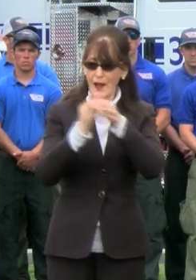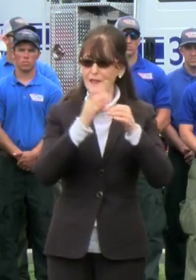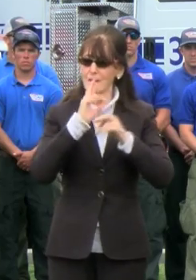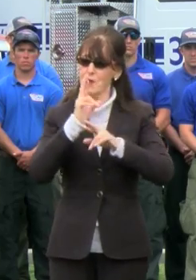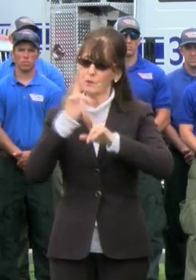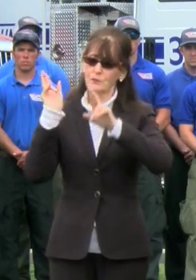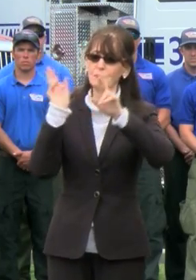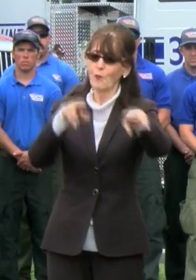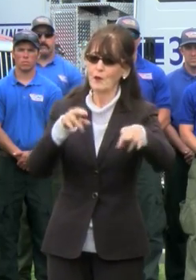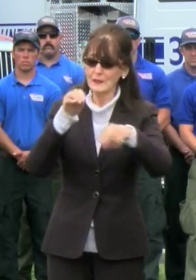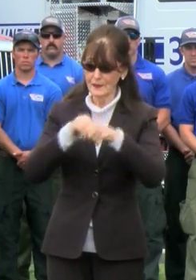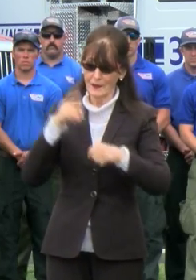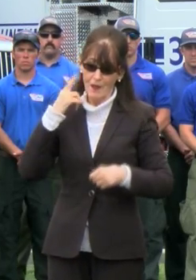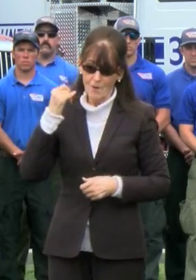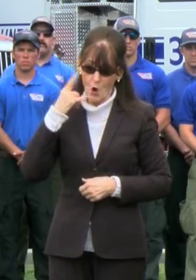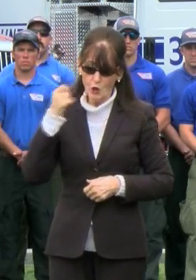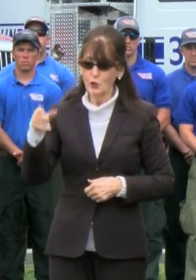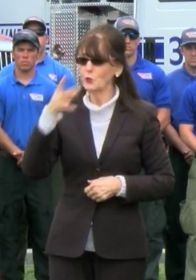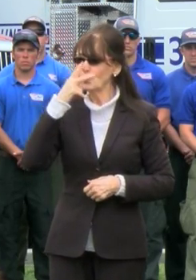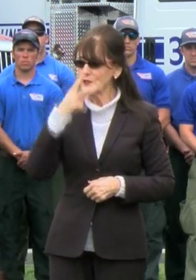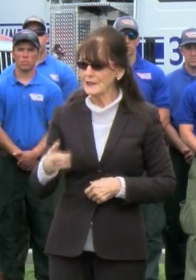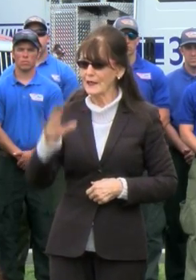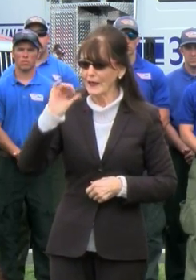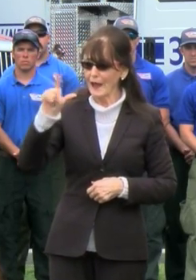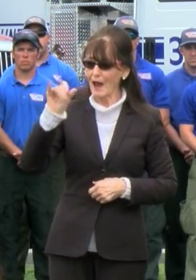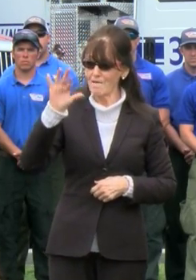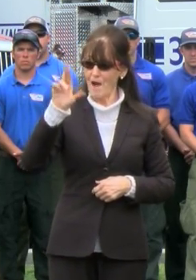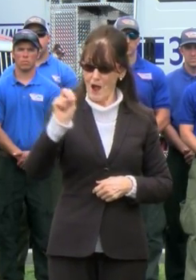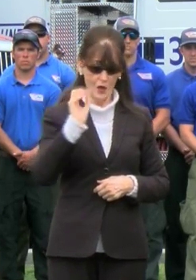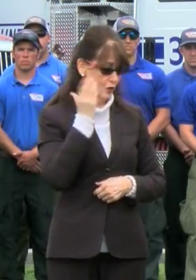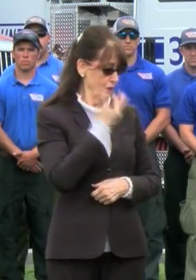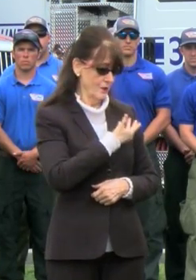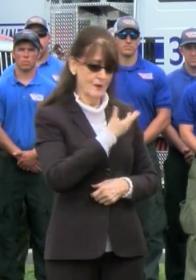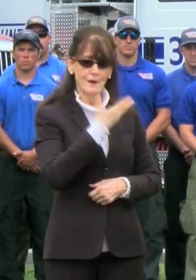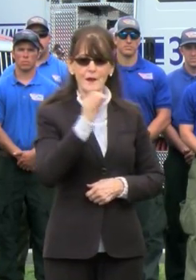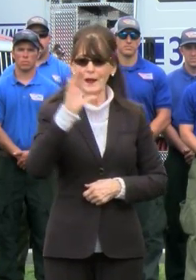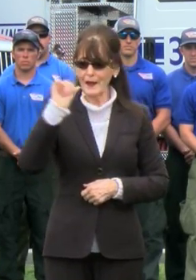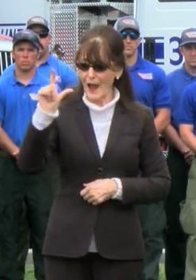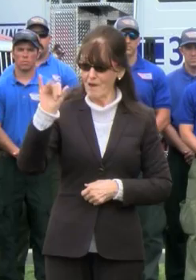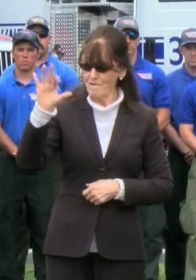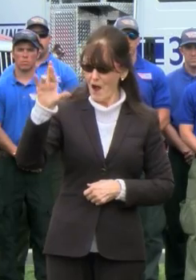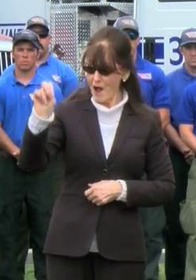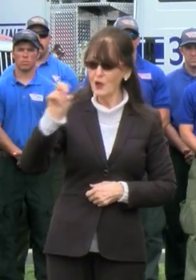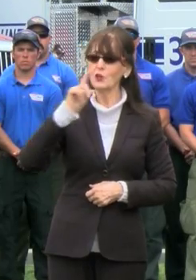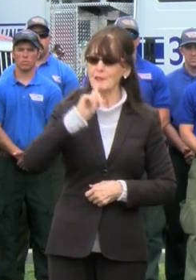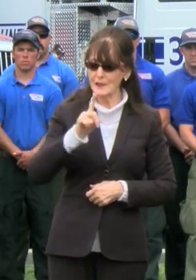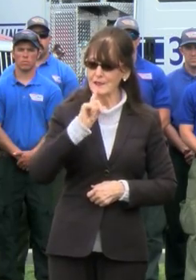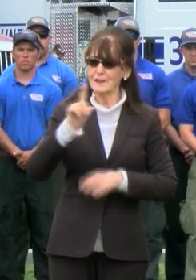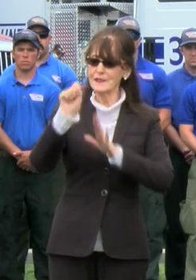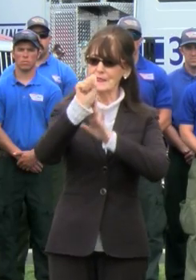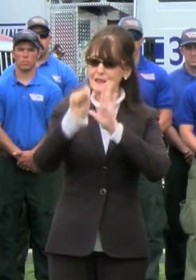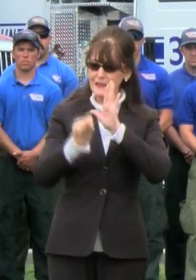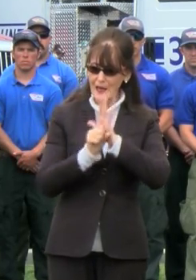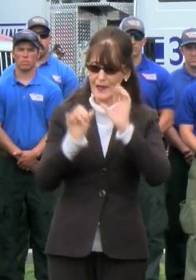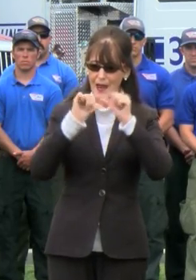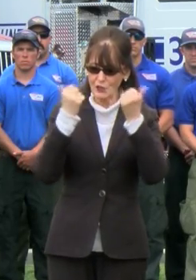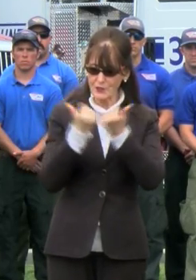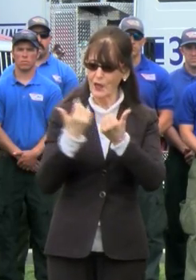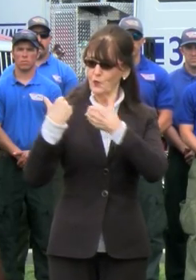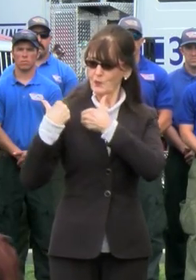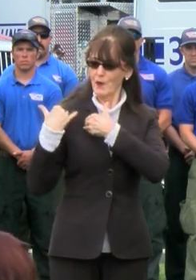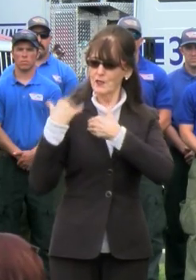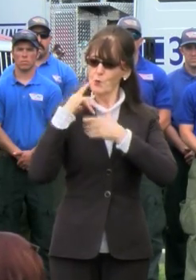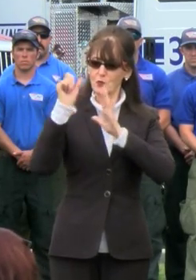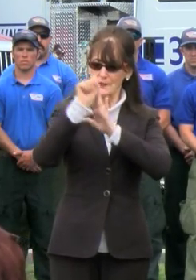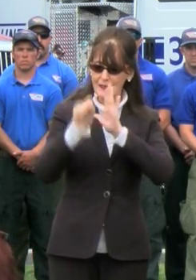California. You see Cal Fire behind us. Cal Fire is the state agency that's responsible for state